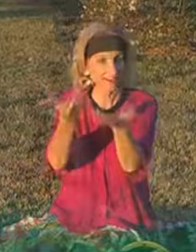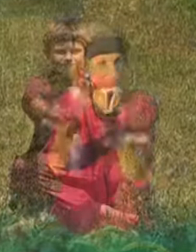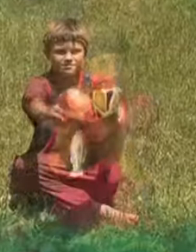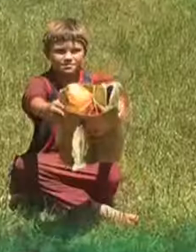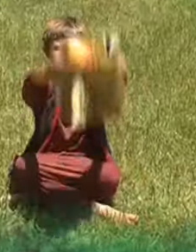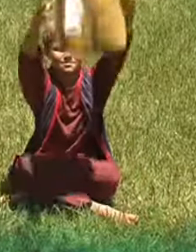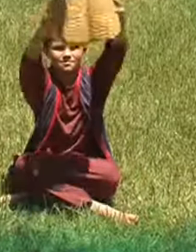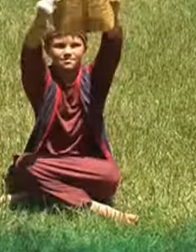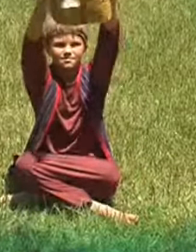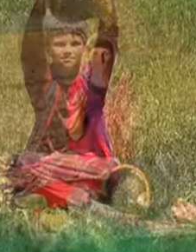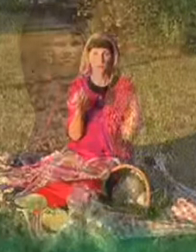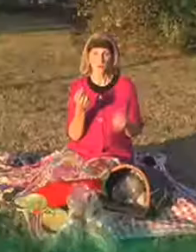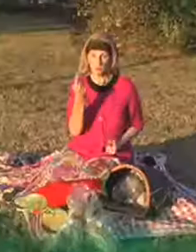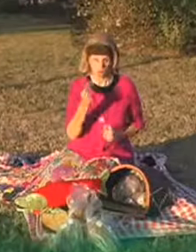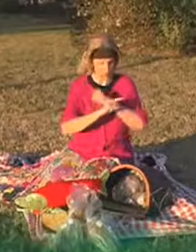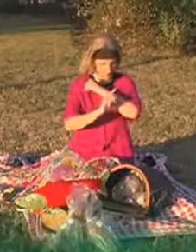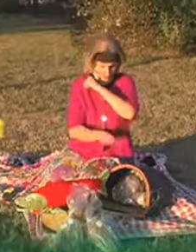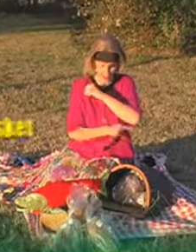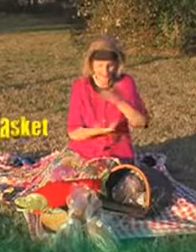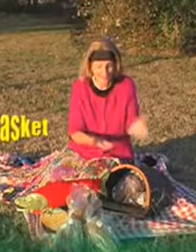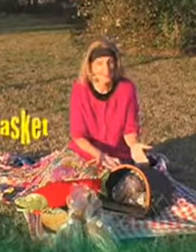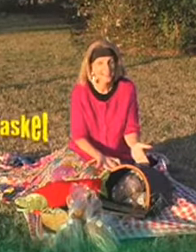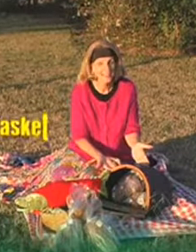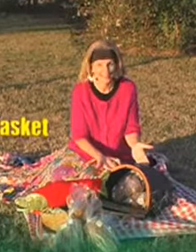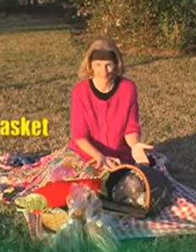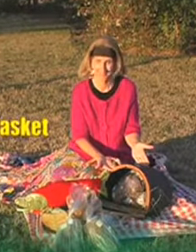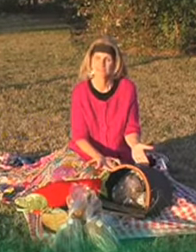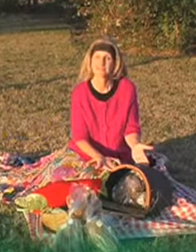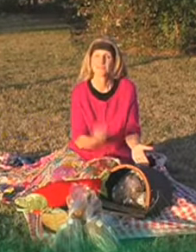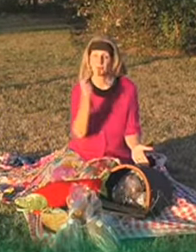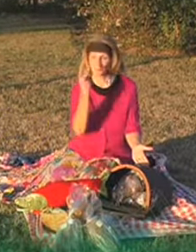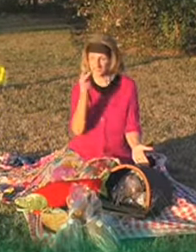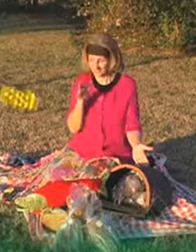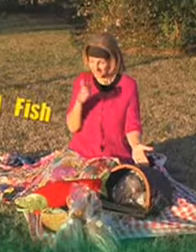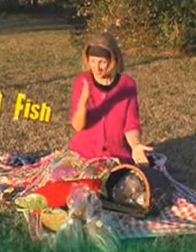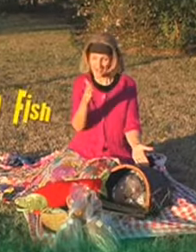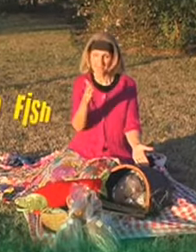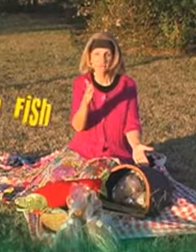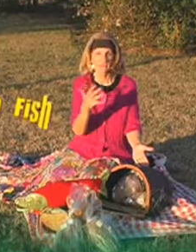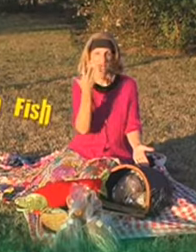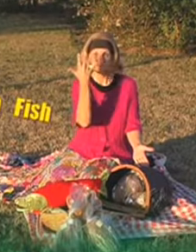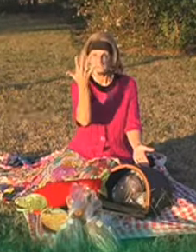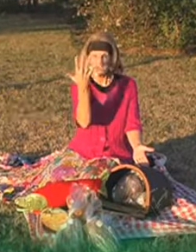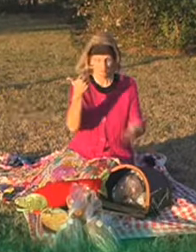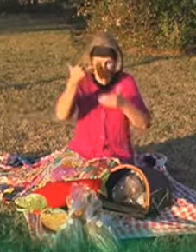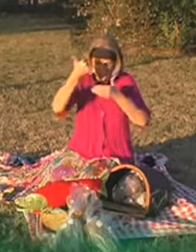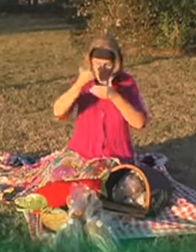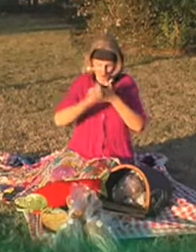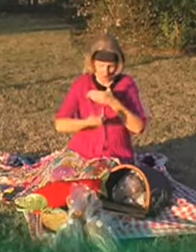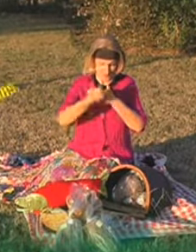that I can share. One basket, two fish and